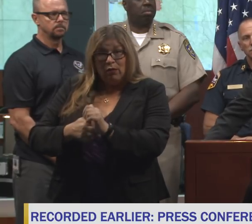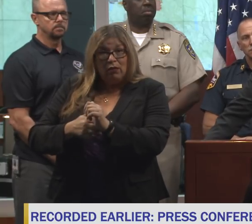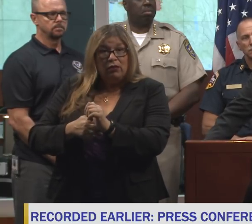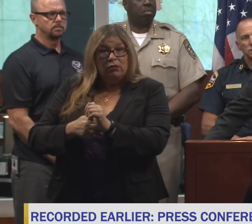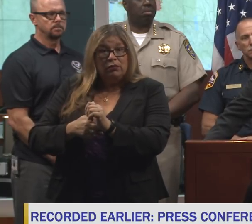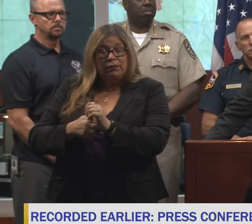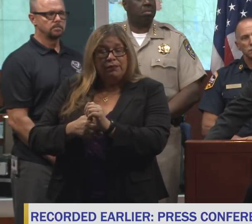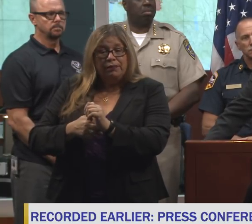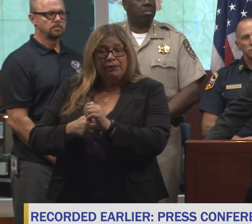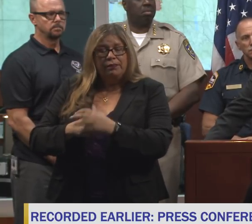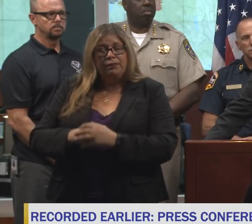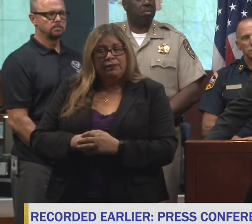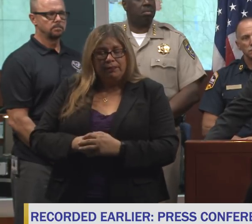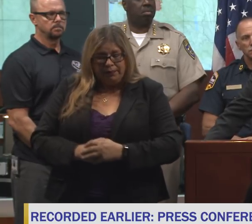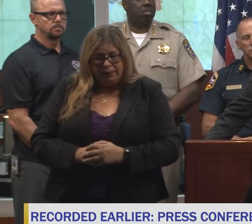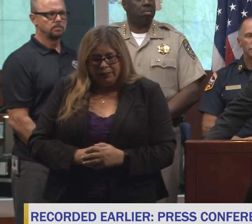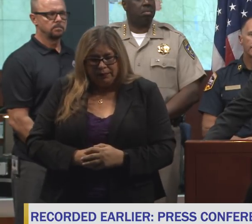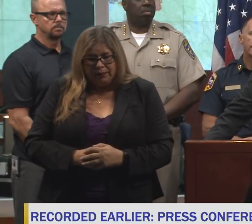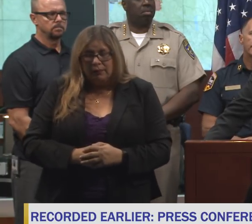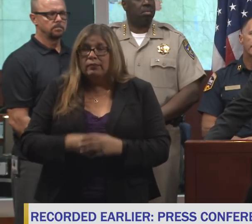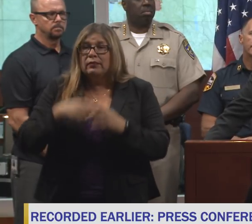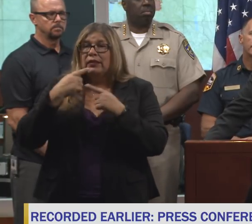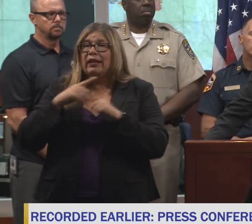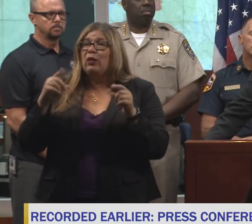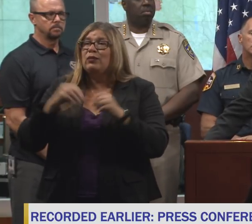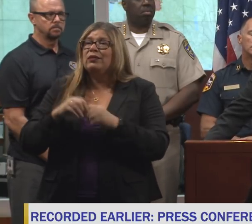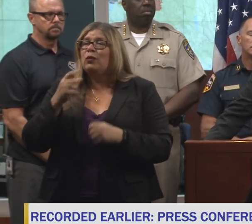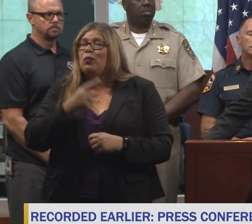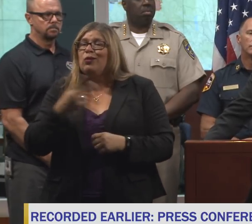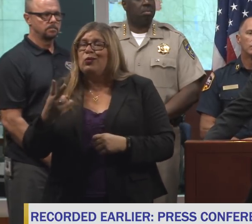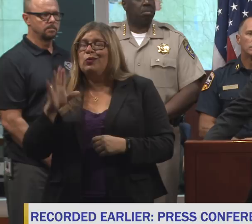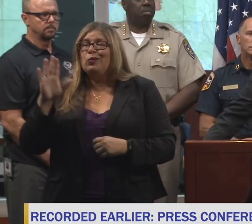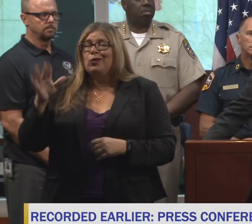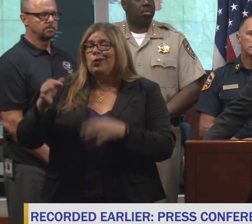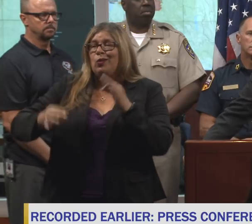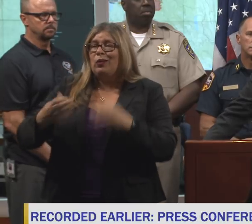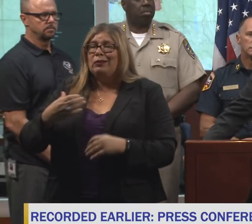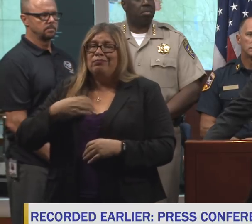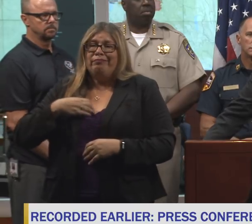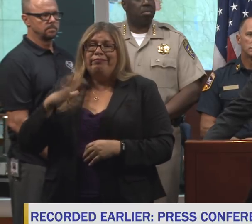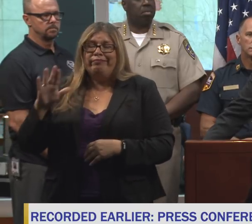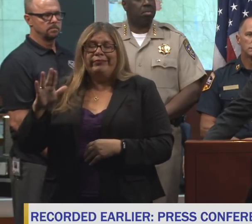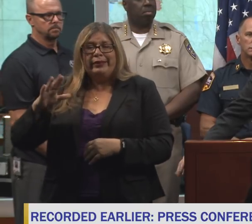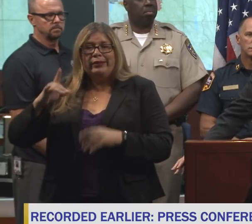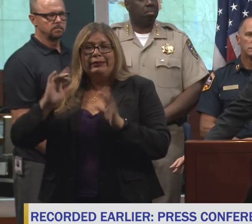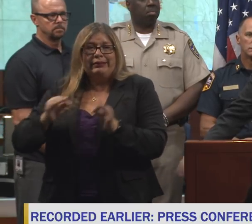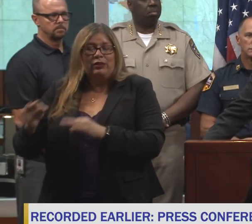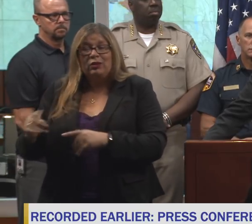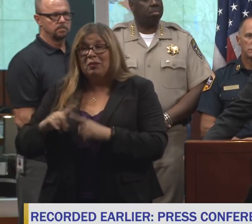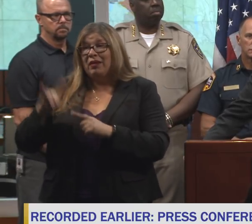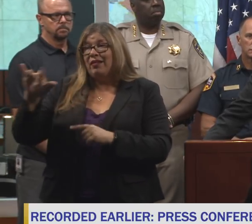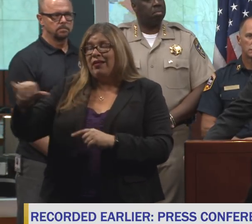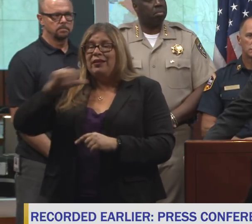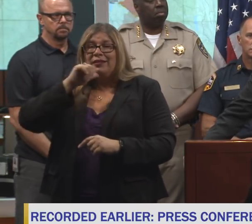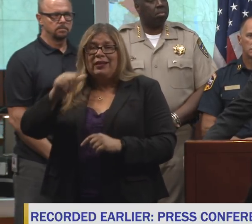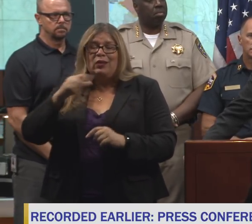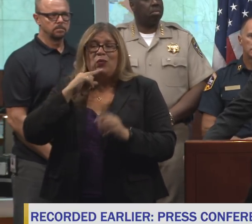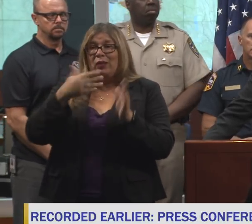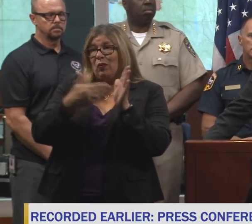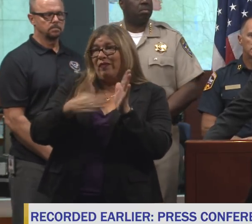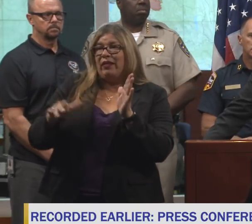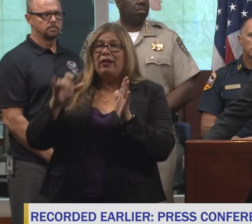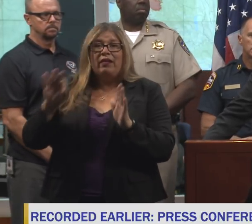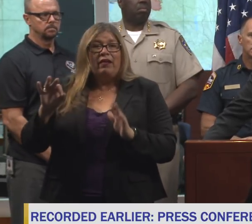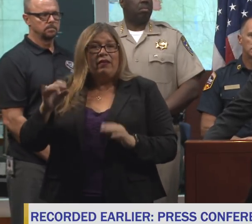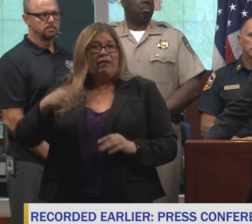one or two appellate opinions, but they don't represent the thoughtful and considered judgment of